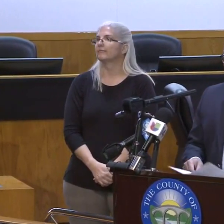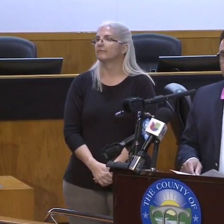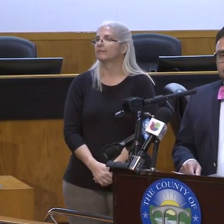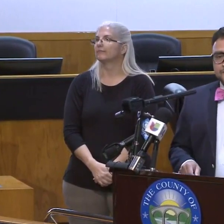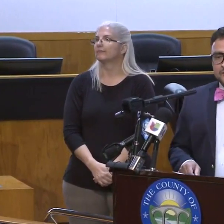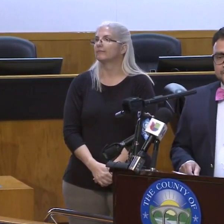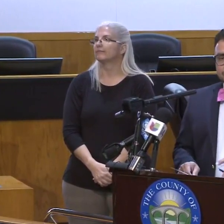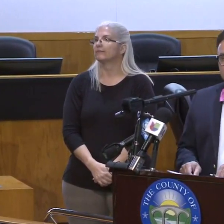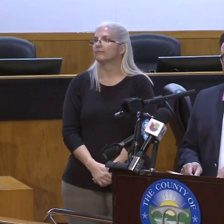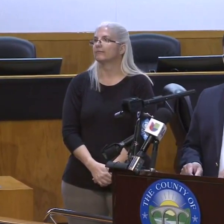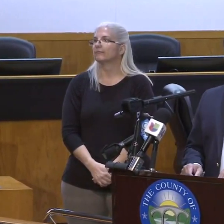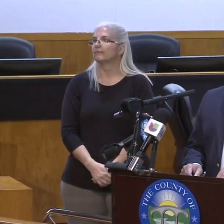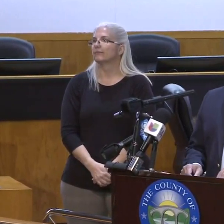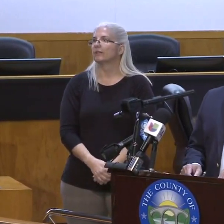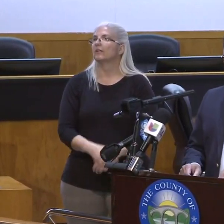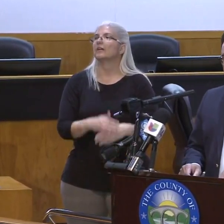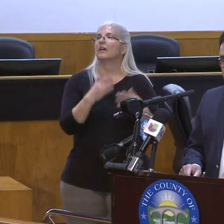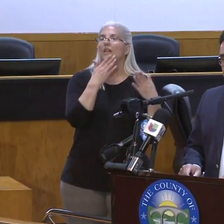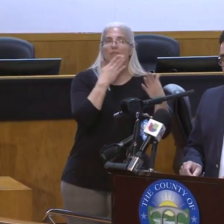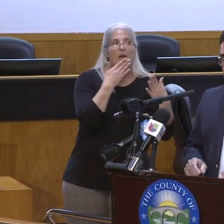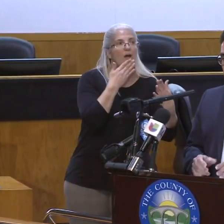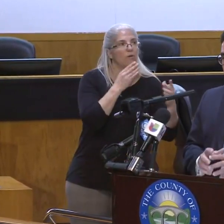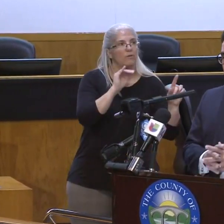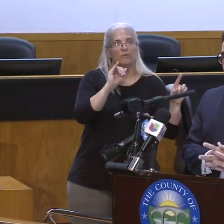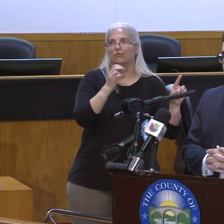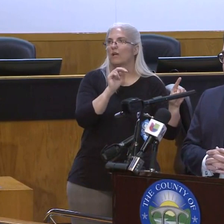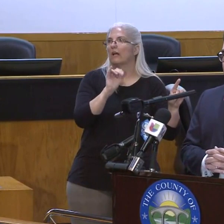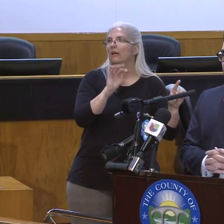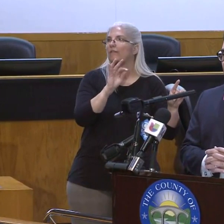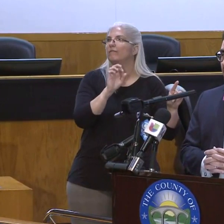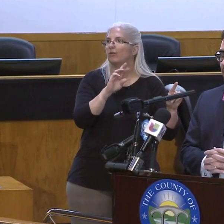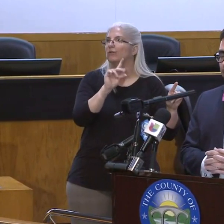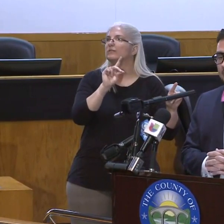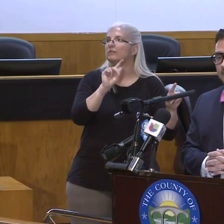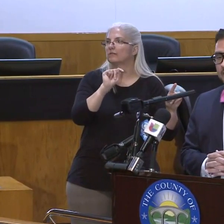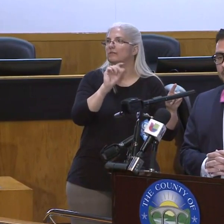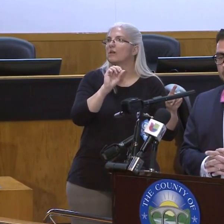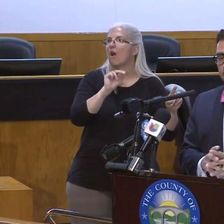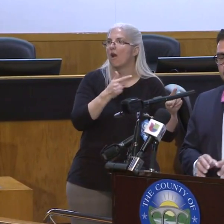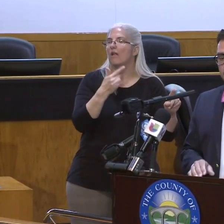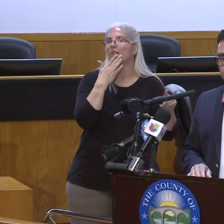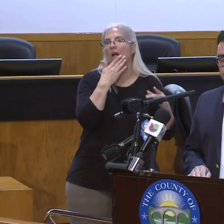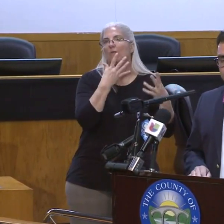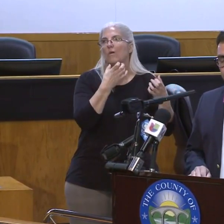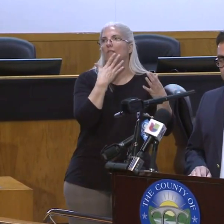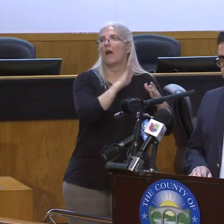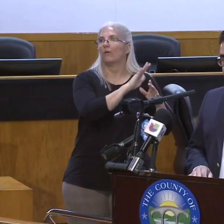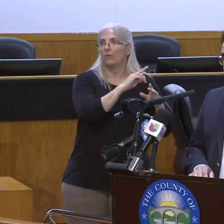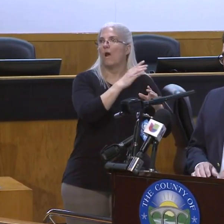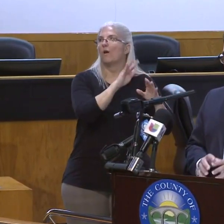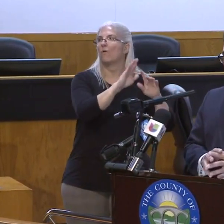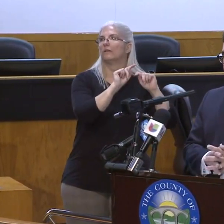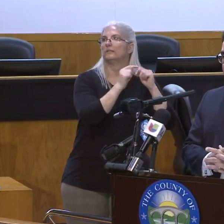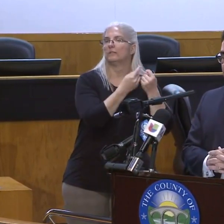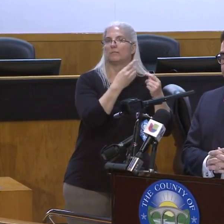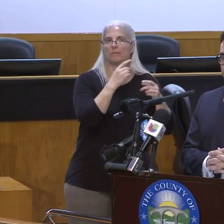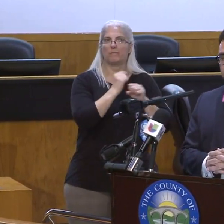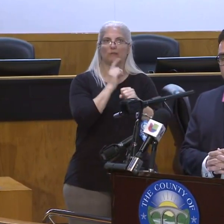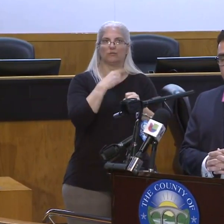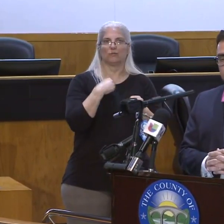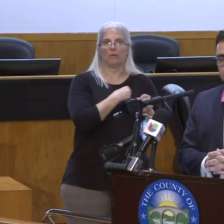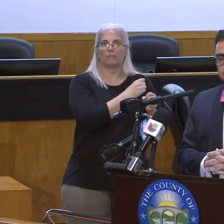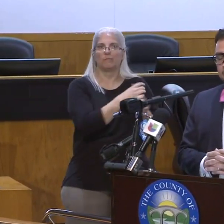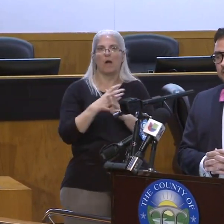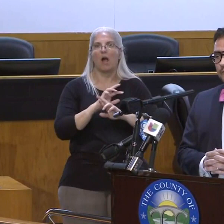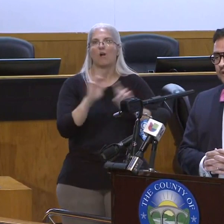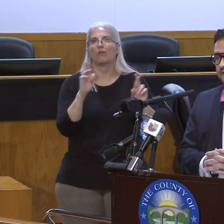Thank you very much, Dr. Tong, and thank you to your team for making sure that we are prepared for this crisis. Next, I'm going